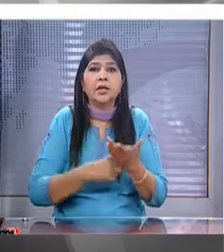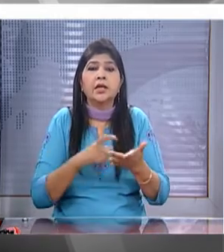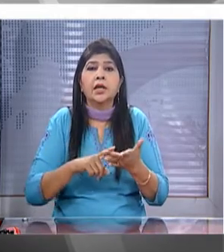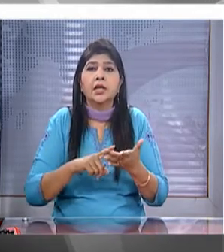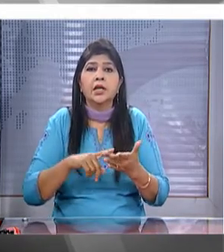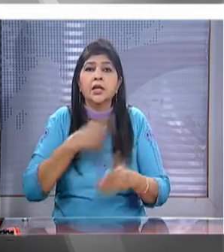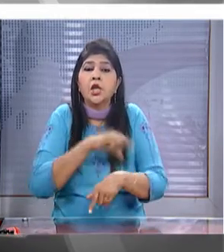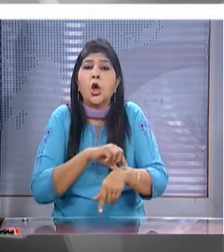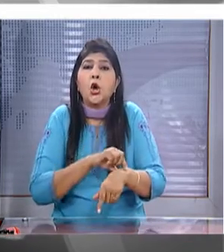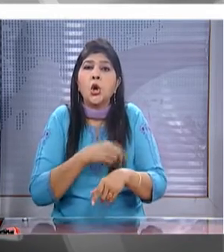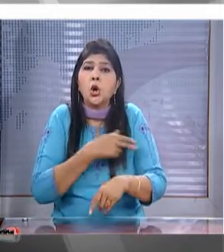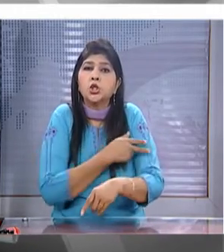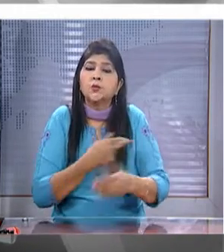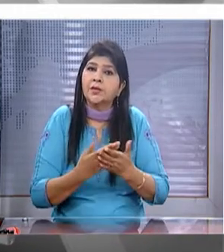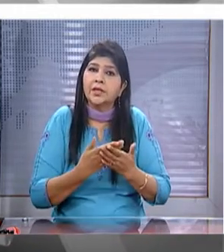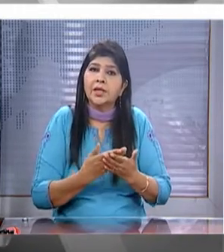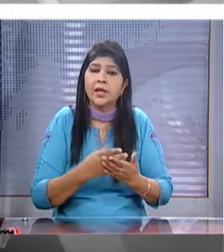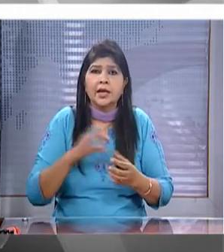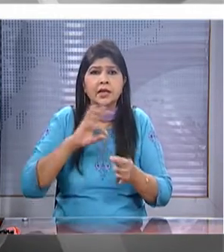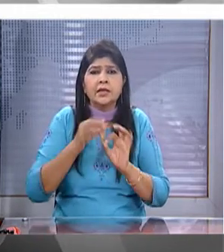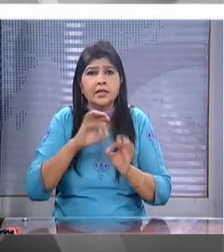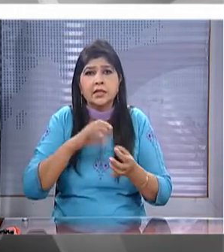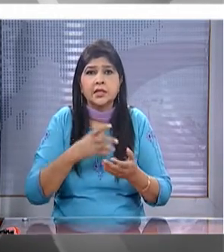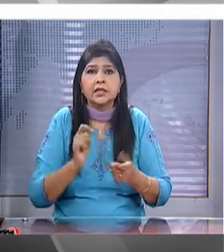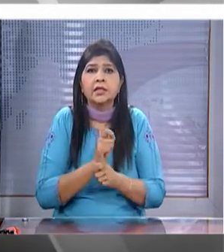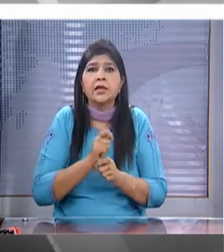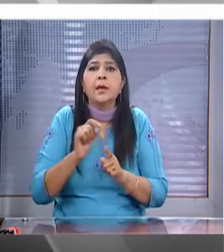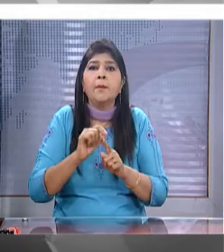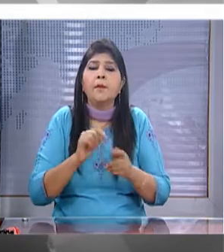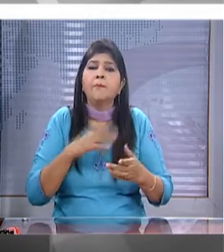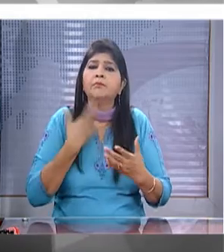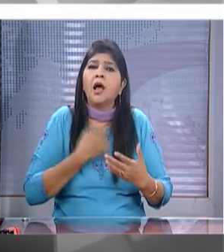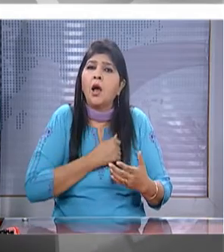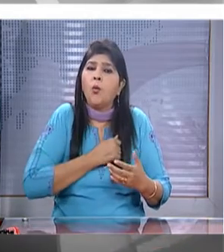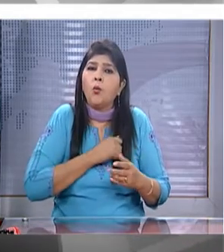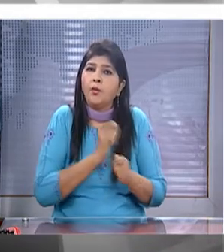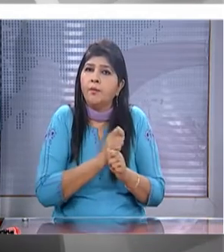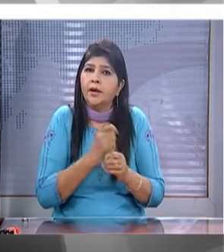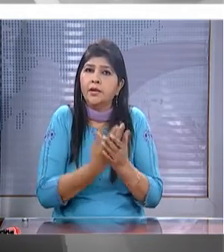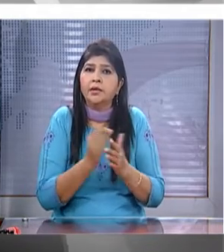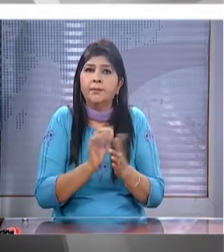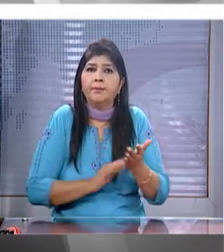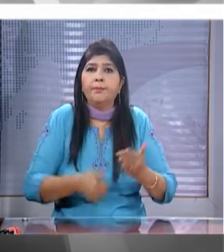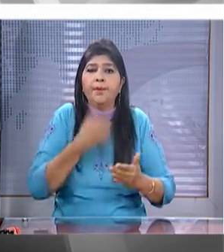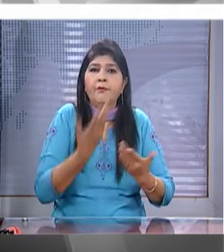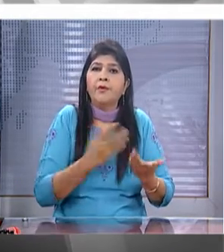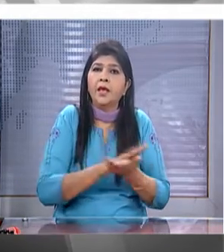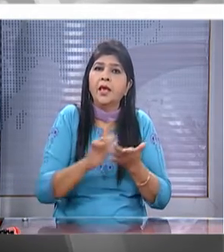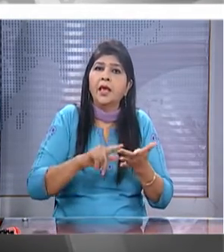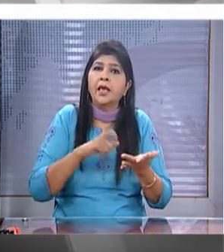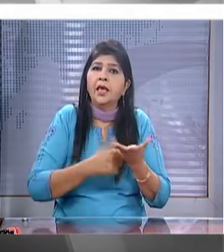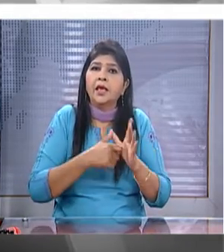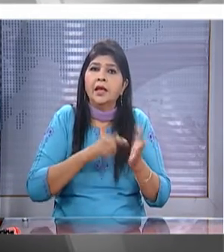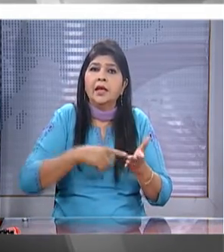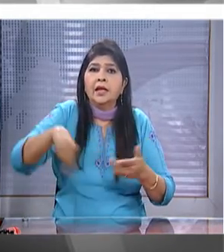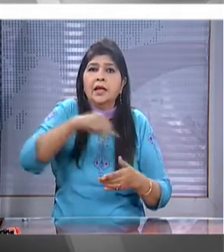super specialty hospital and research center built by a trust prime minister will then go to hira bors scz